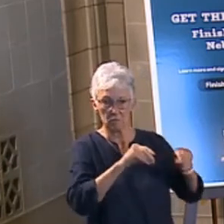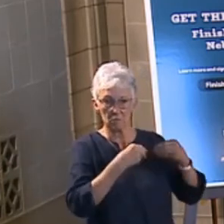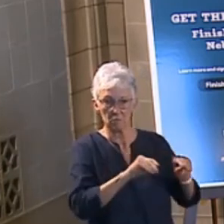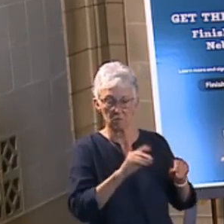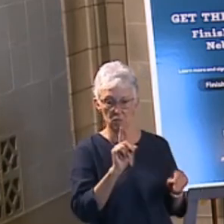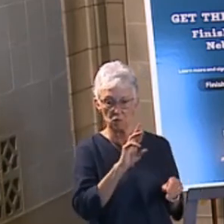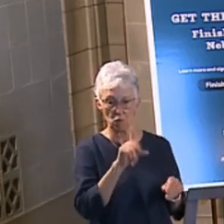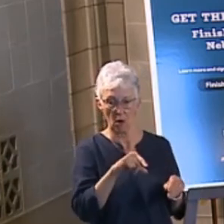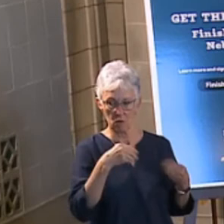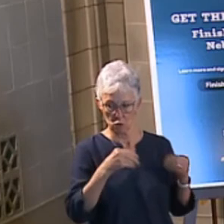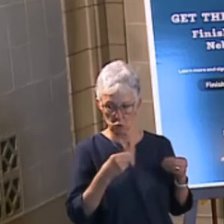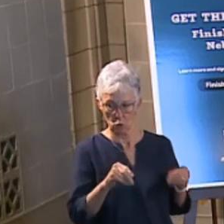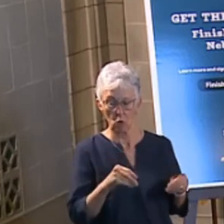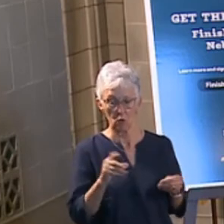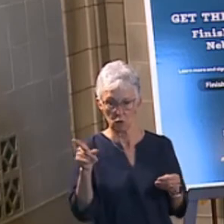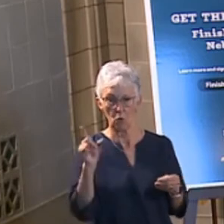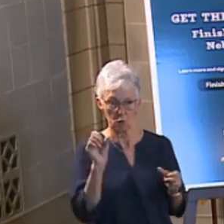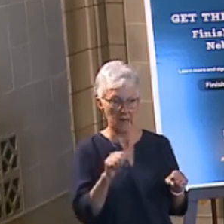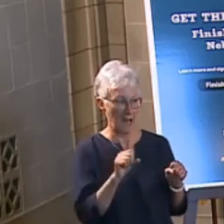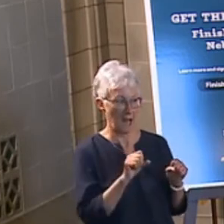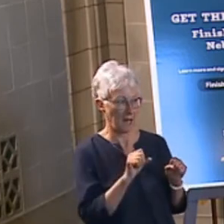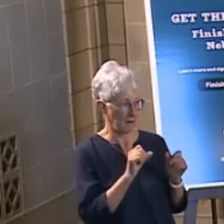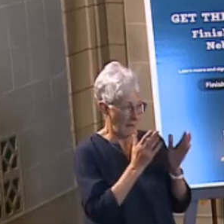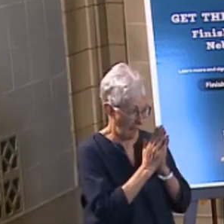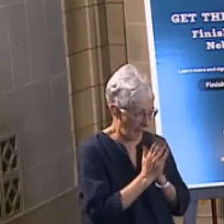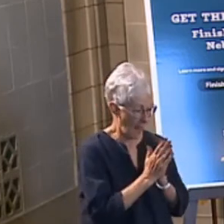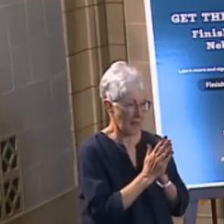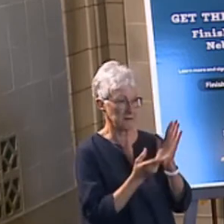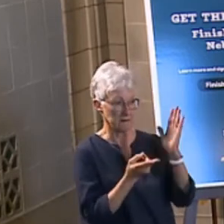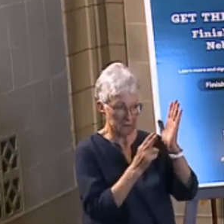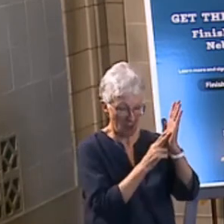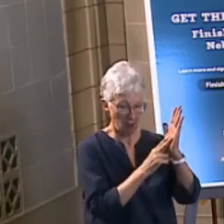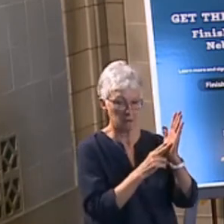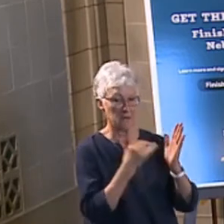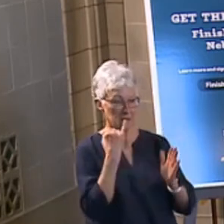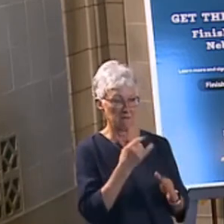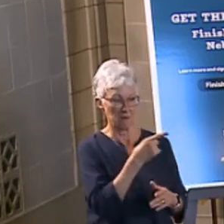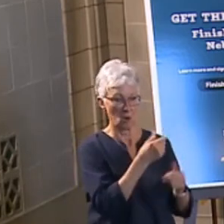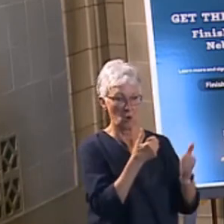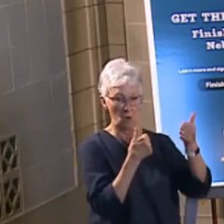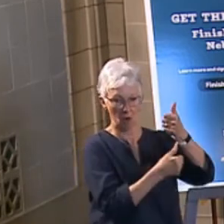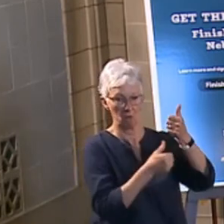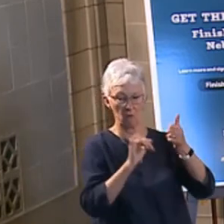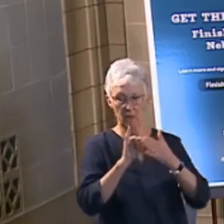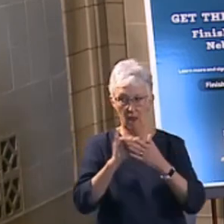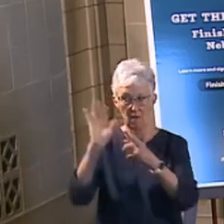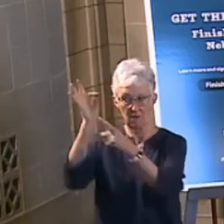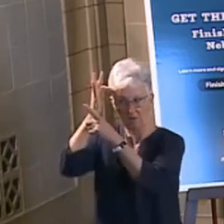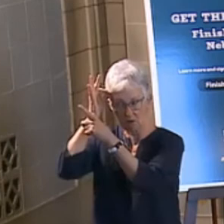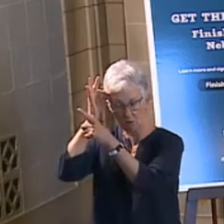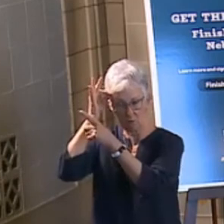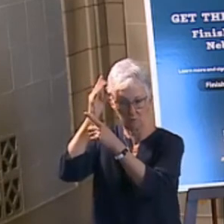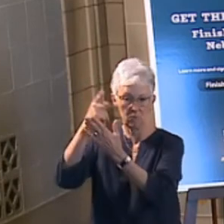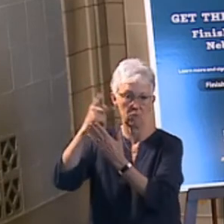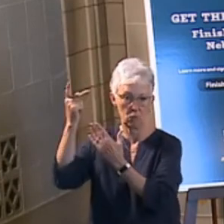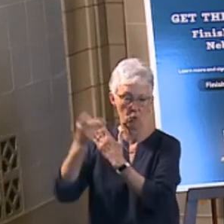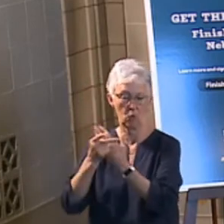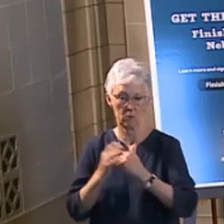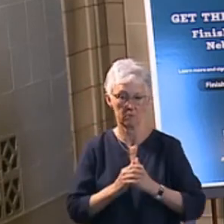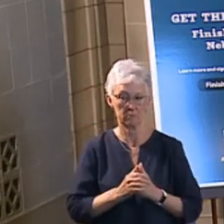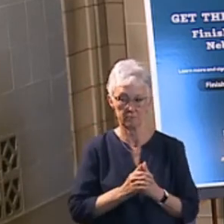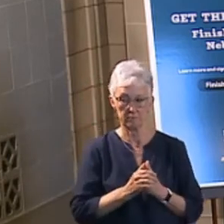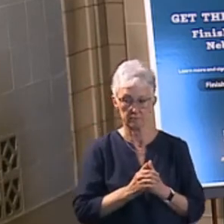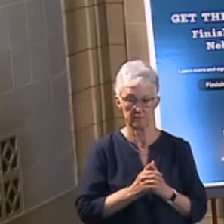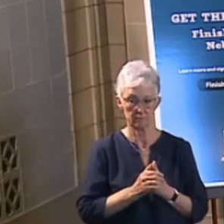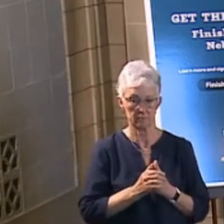to be able to get scheduled with your pharmacy if they are part of that program, that federal retail pharmacy program. And next week, so